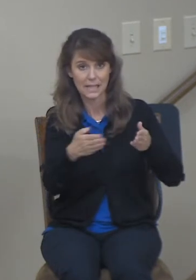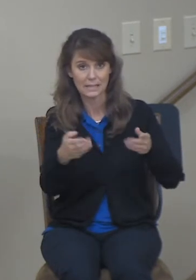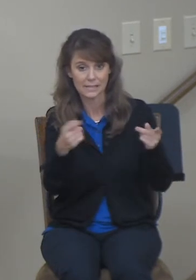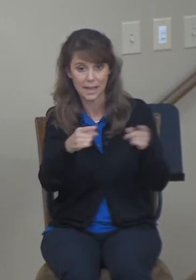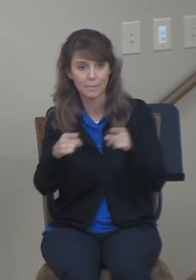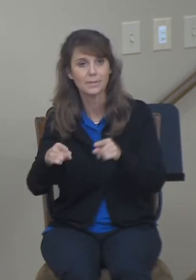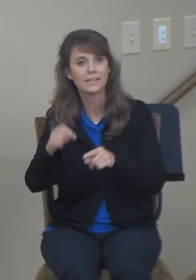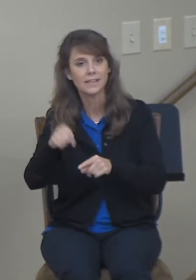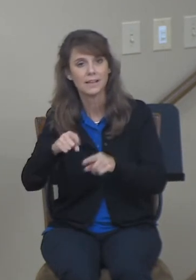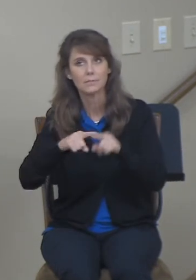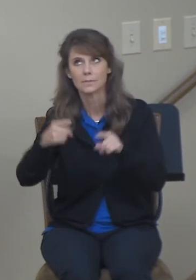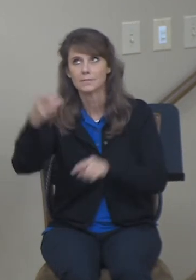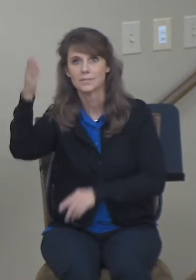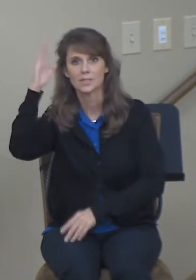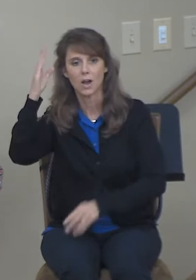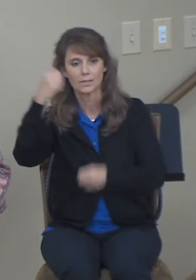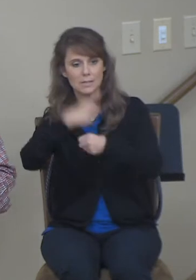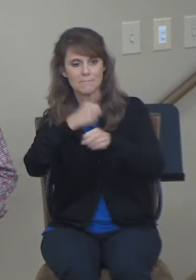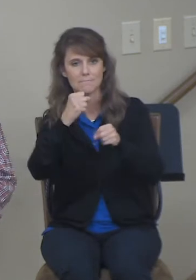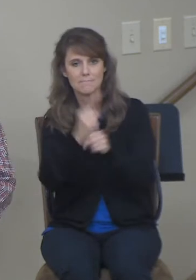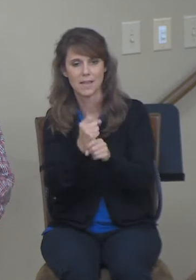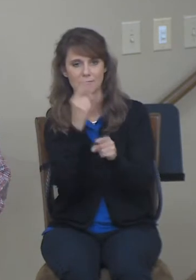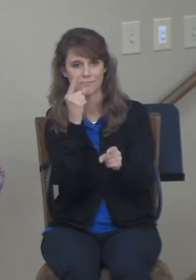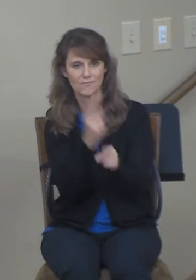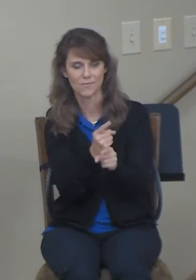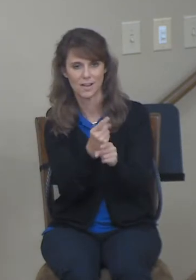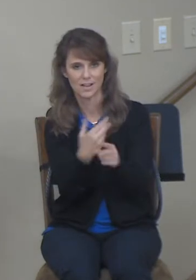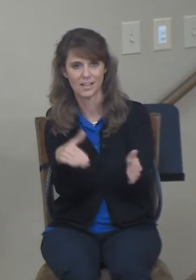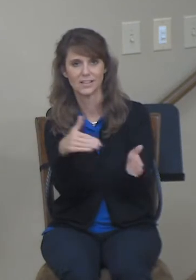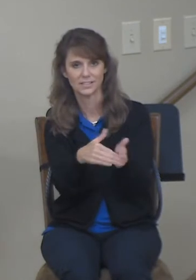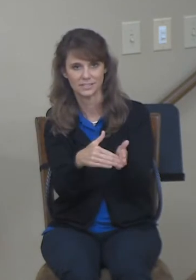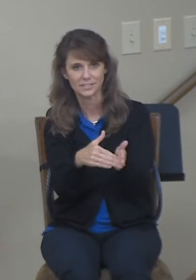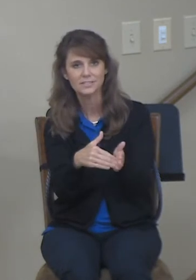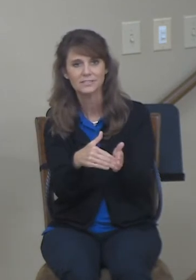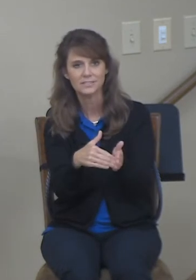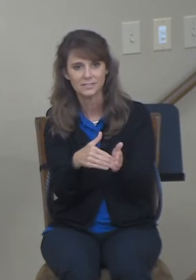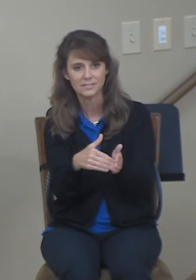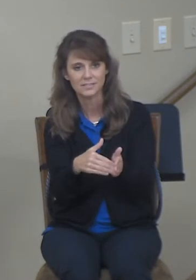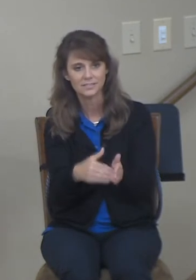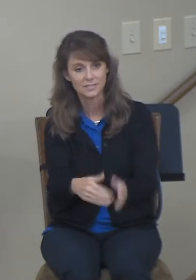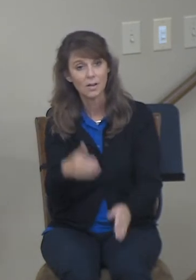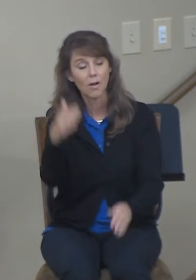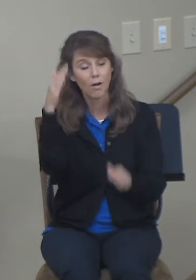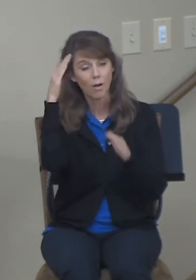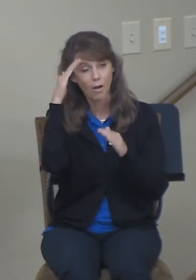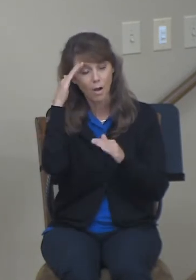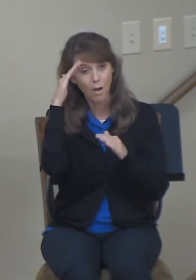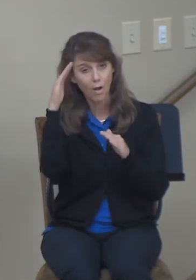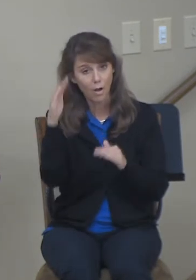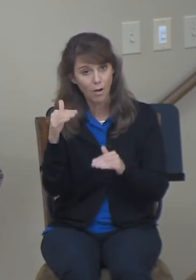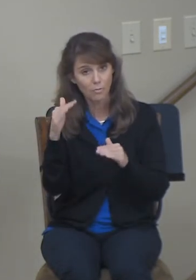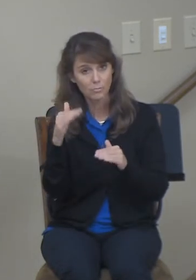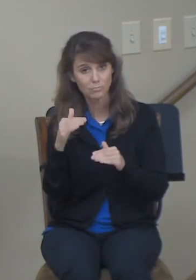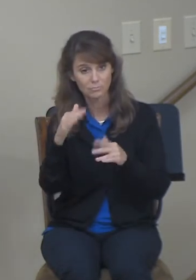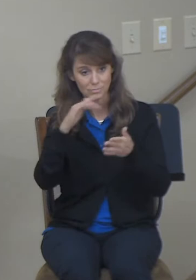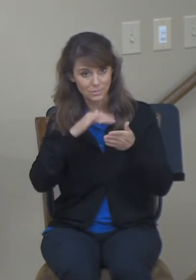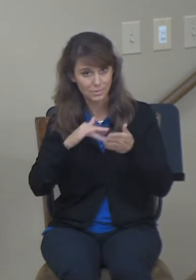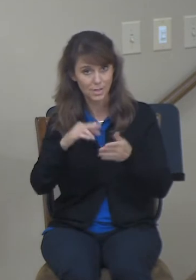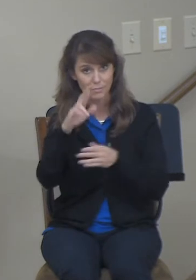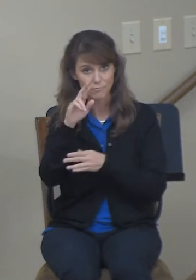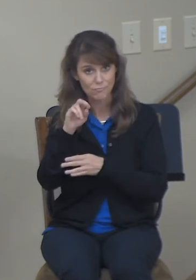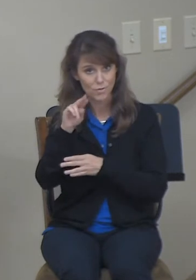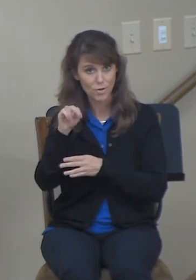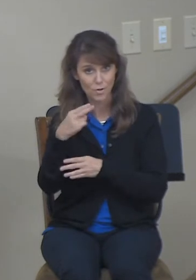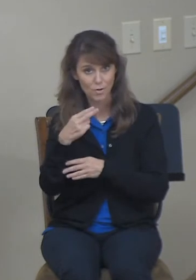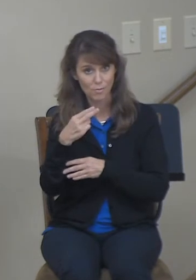the study of judges and Ruth, I hope that in some ways that it's profited you, as I know it has me, as I've sat through